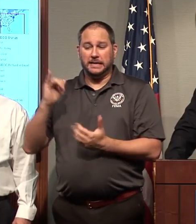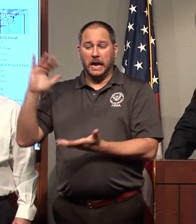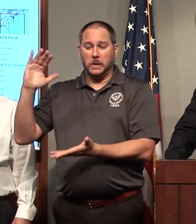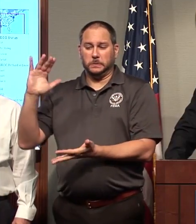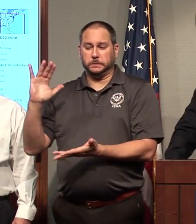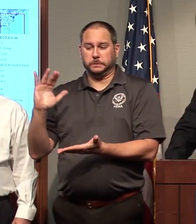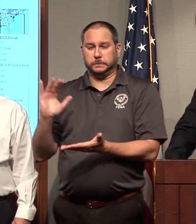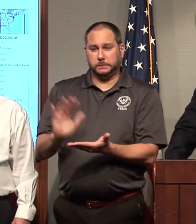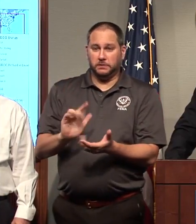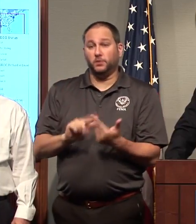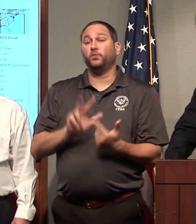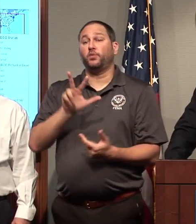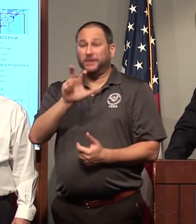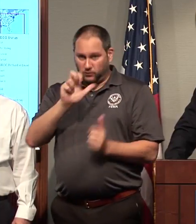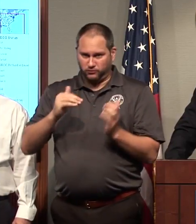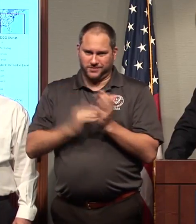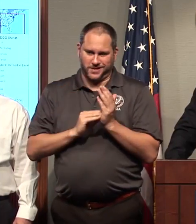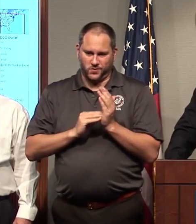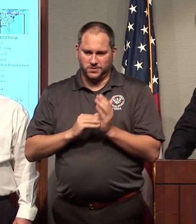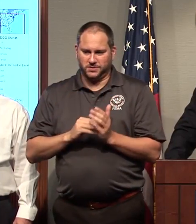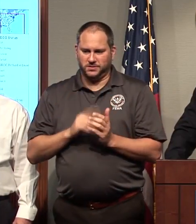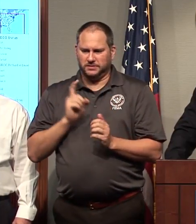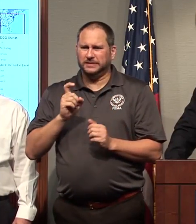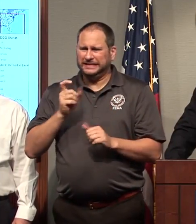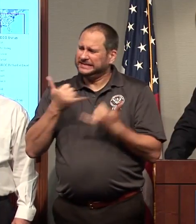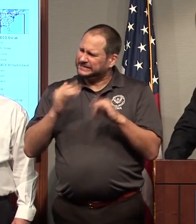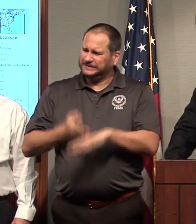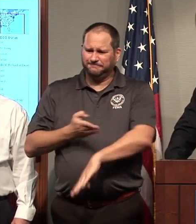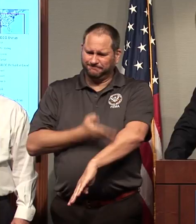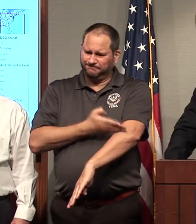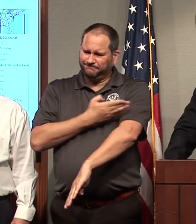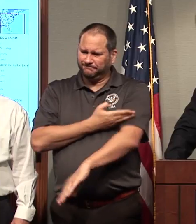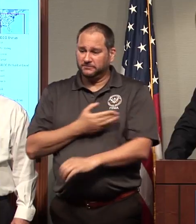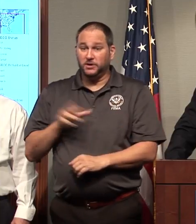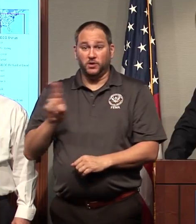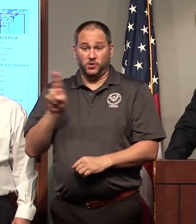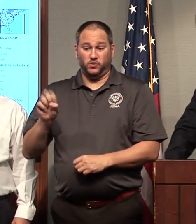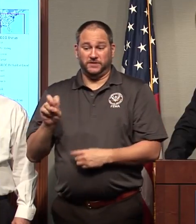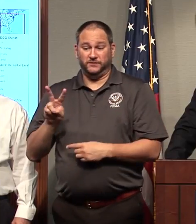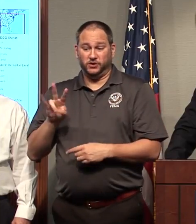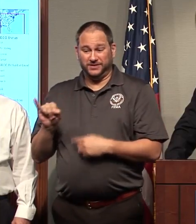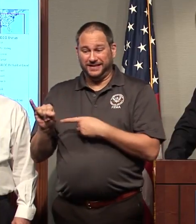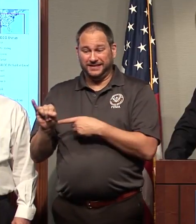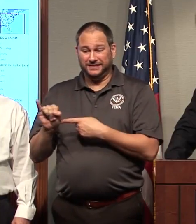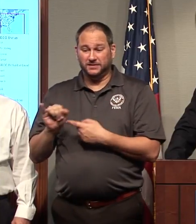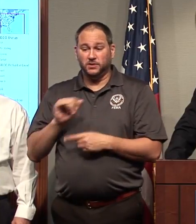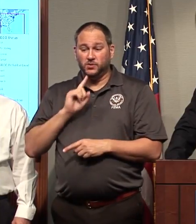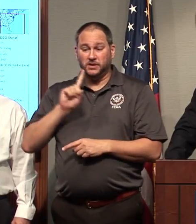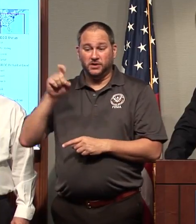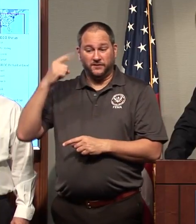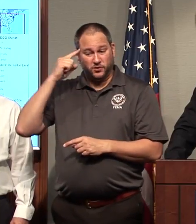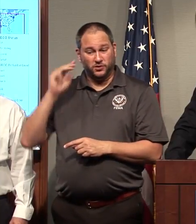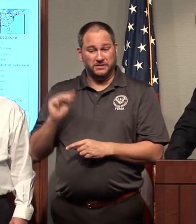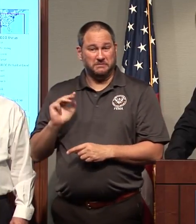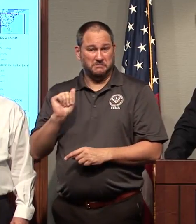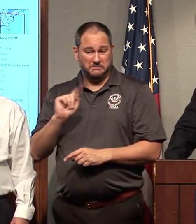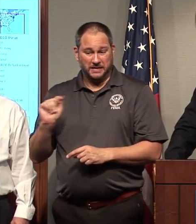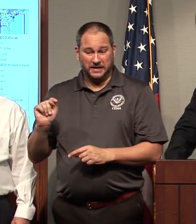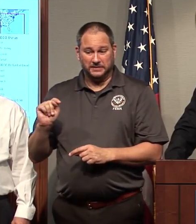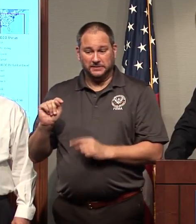to improve. For the U.S. Virgin Islands, we're directly working with Governor Matt to understand his issues as well.